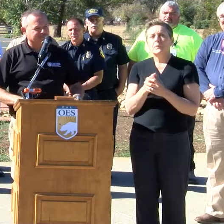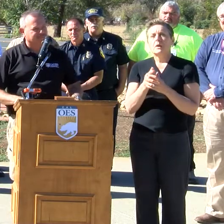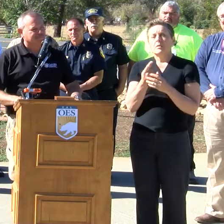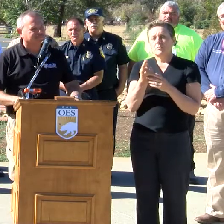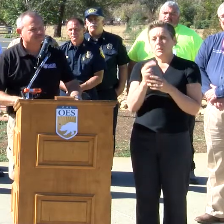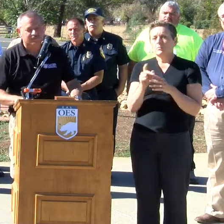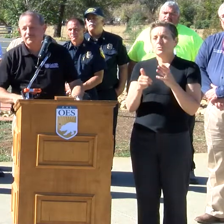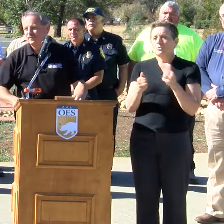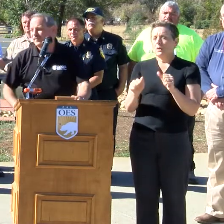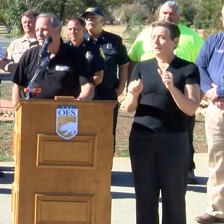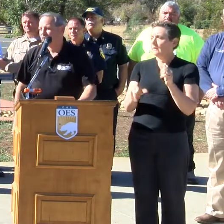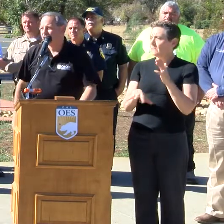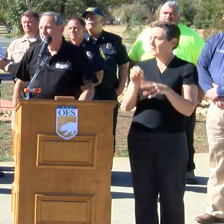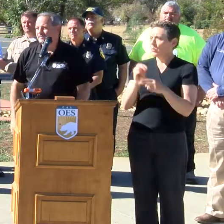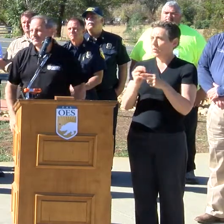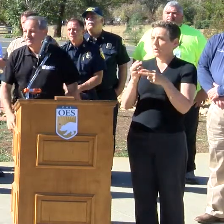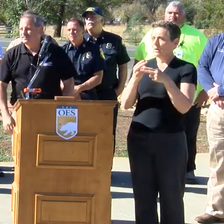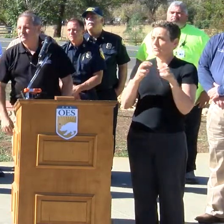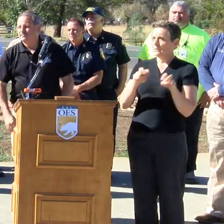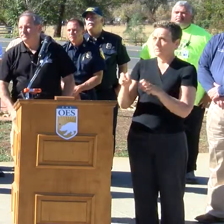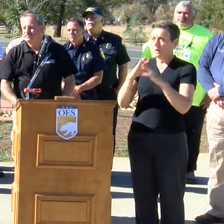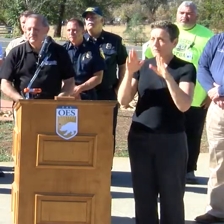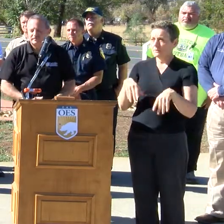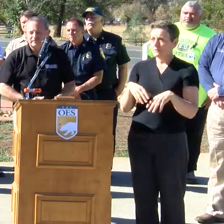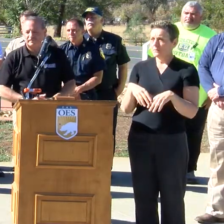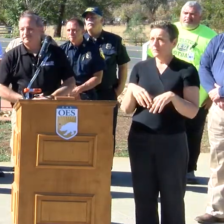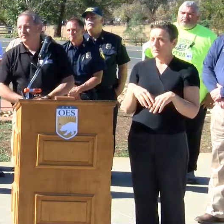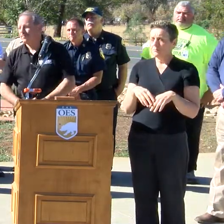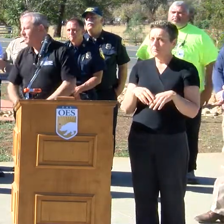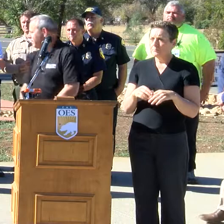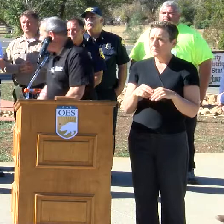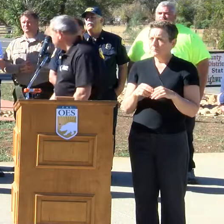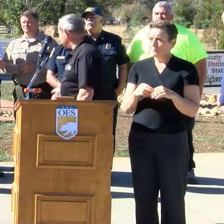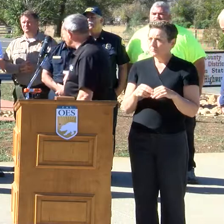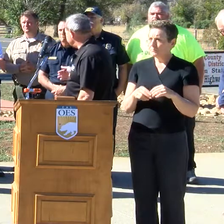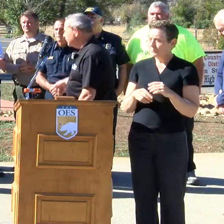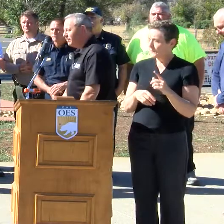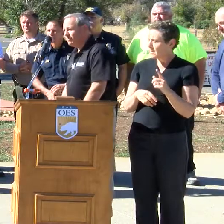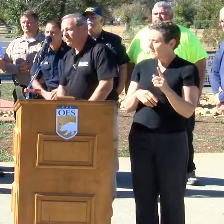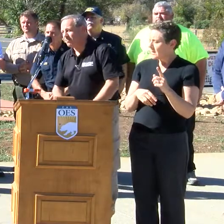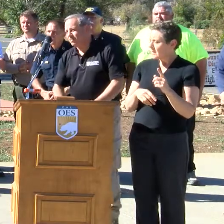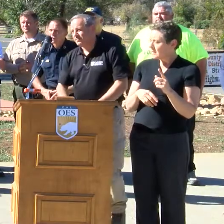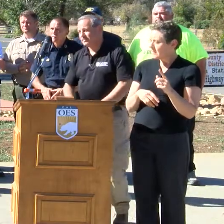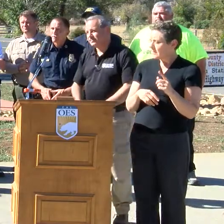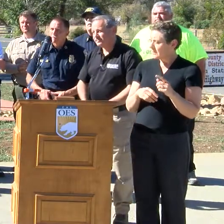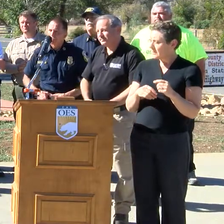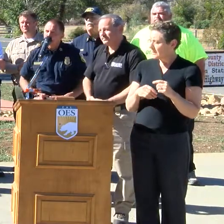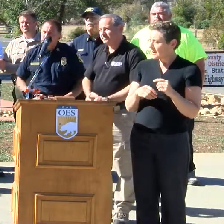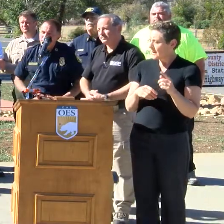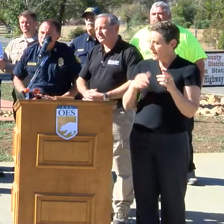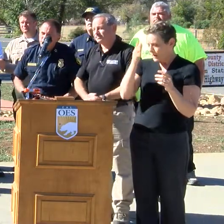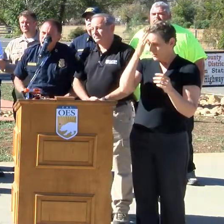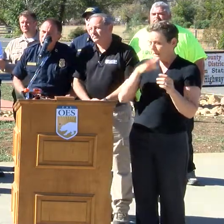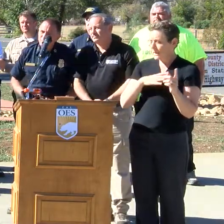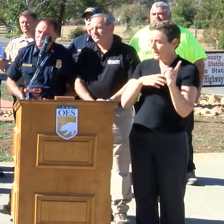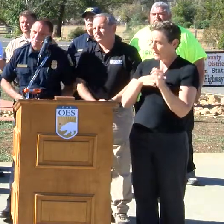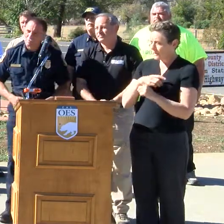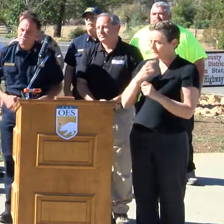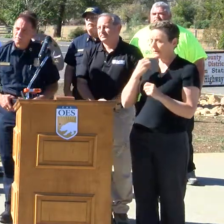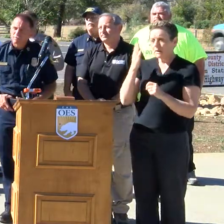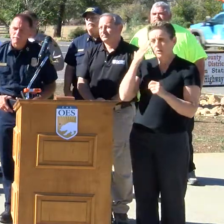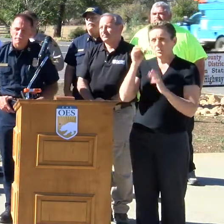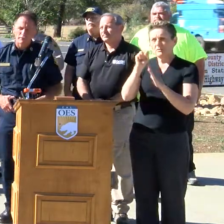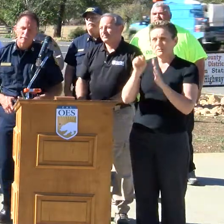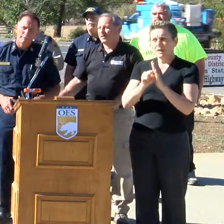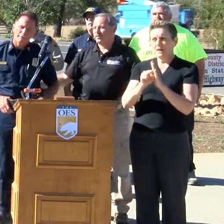housing. This question might be answered by you or Baby Cal Fire, but I know the state was pretty set knowing that there was going to